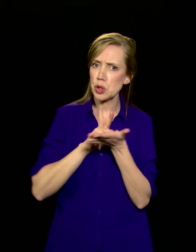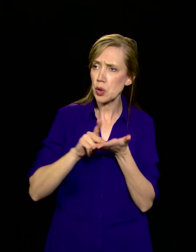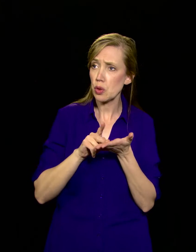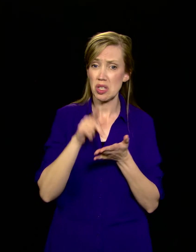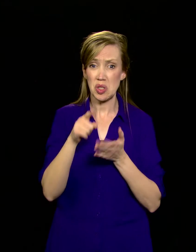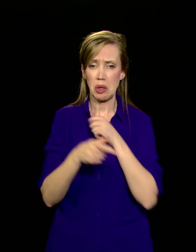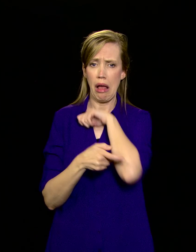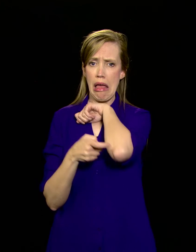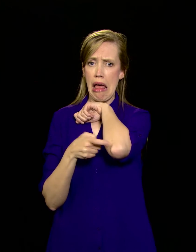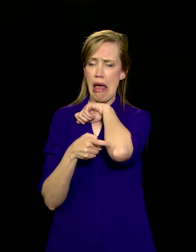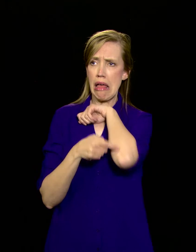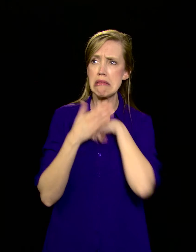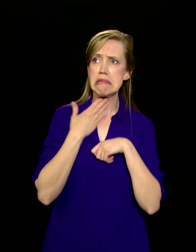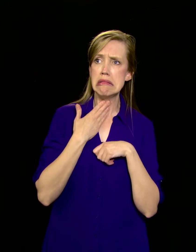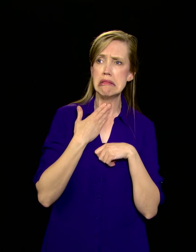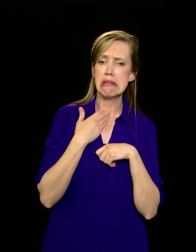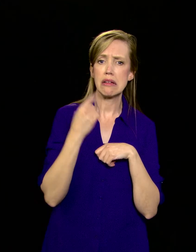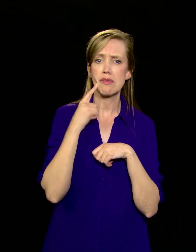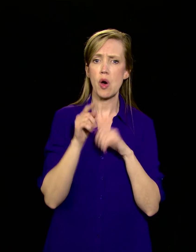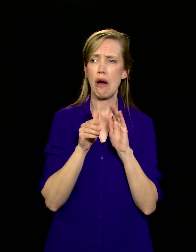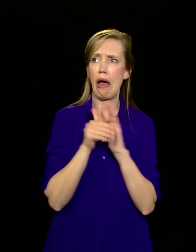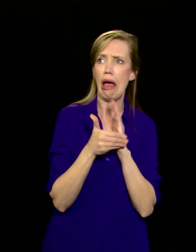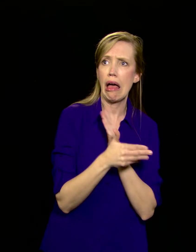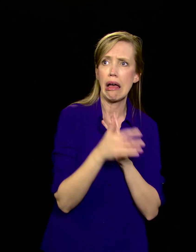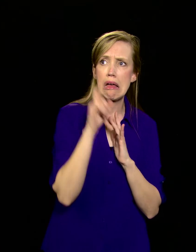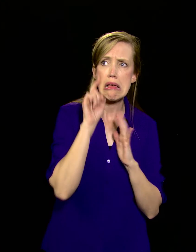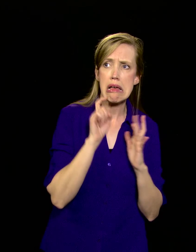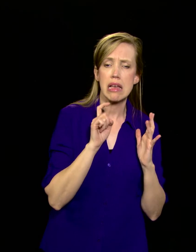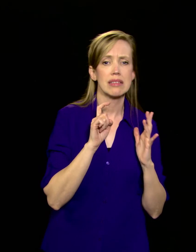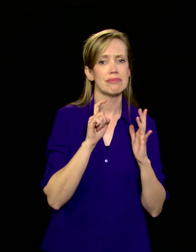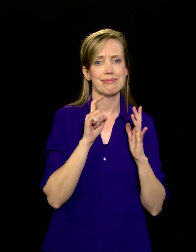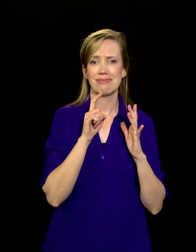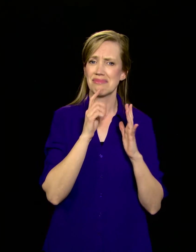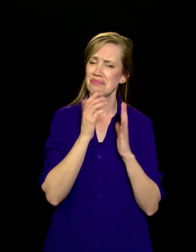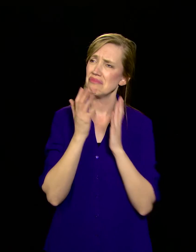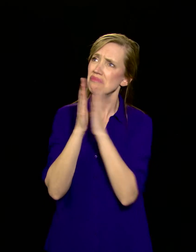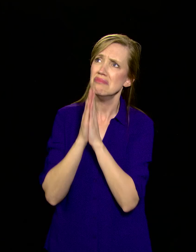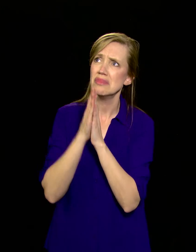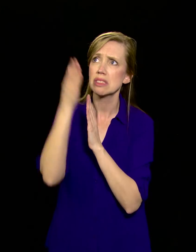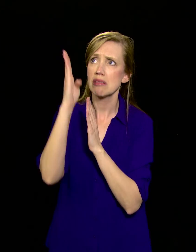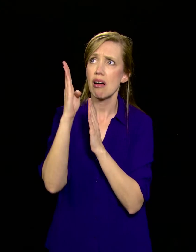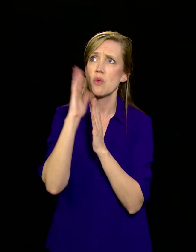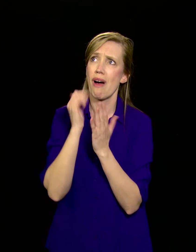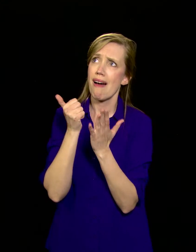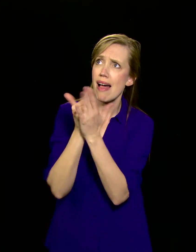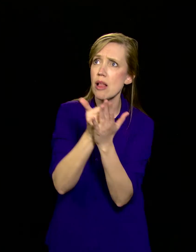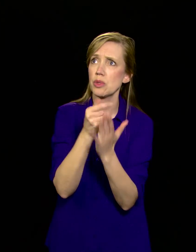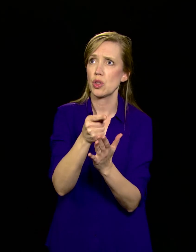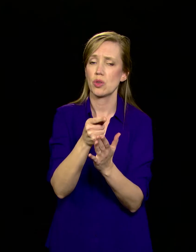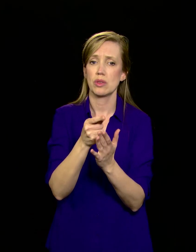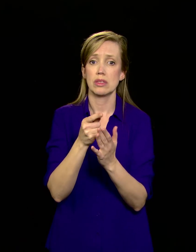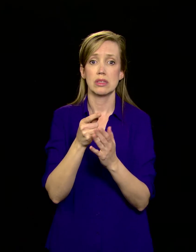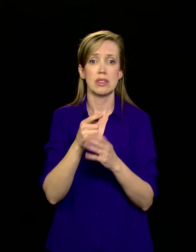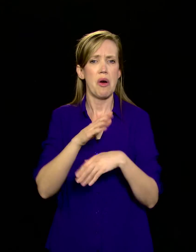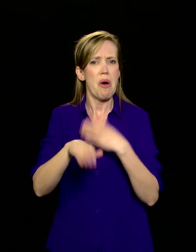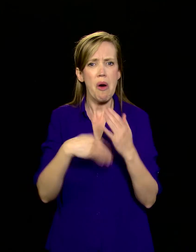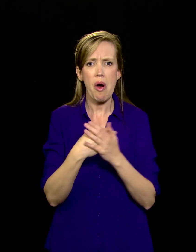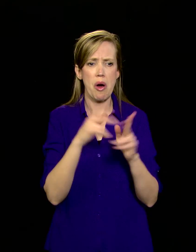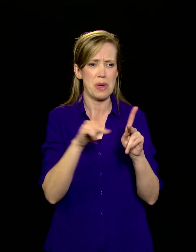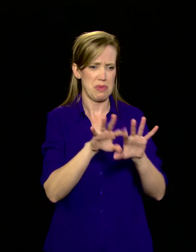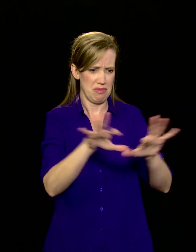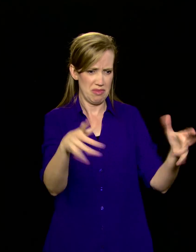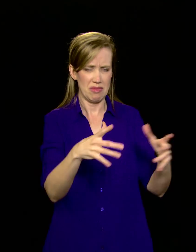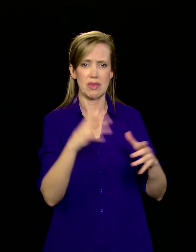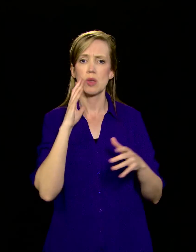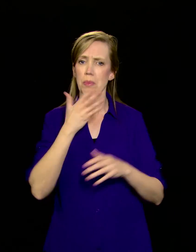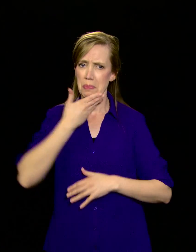you're tempted morally in any way, you need to know God can deliver you. God's principles of purity are for all time. When they're followed, the family, in fact all